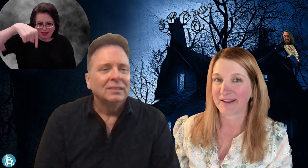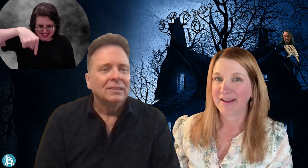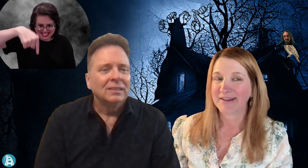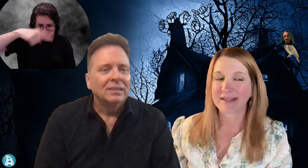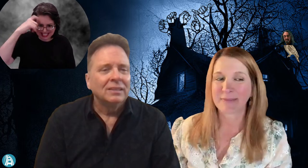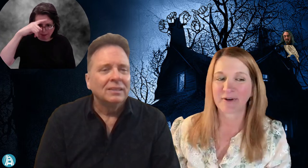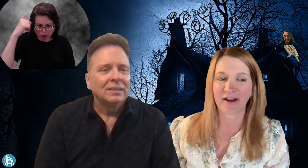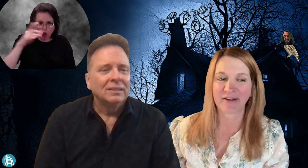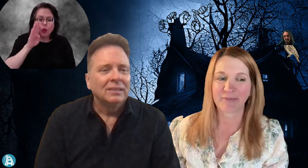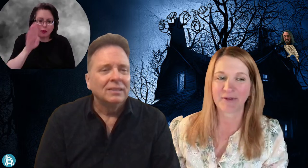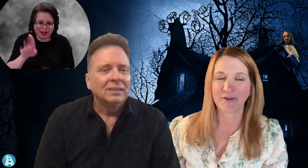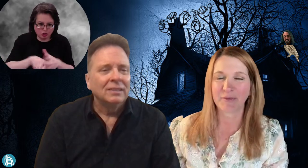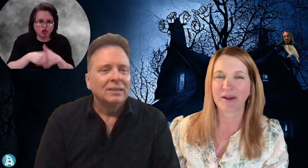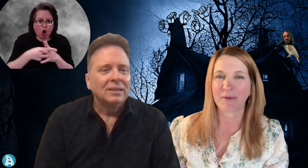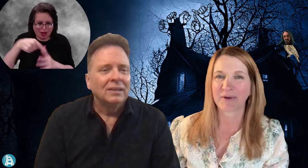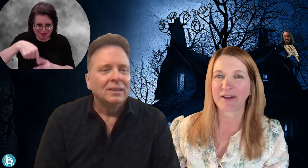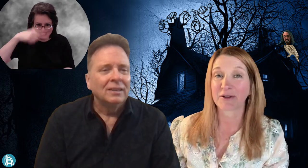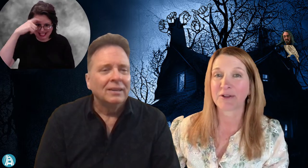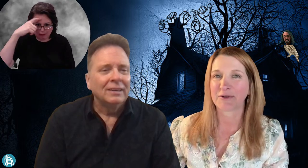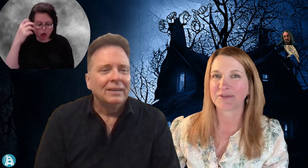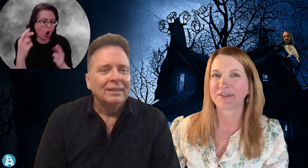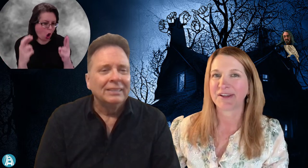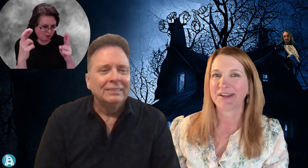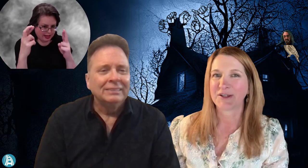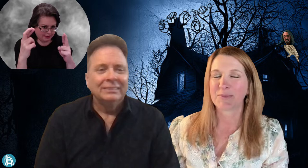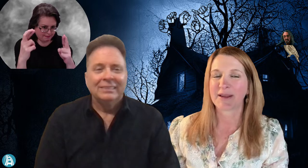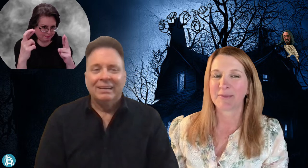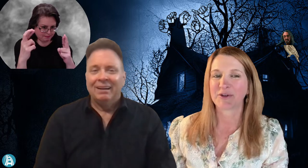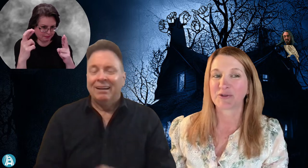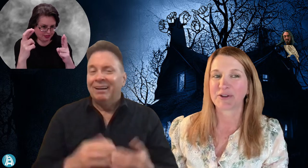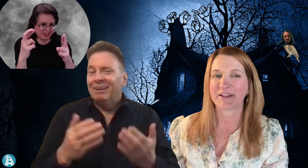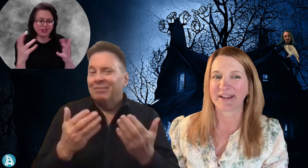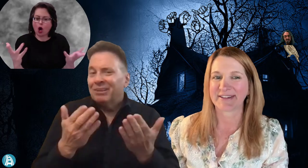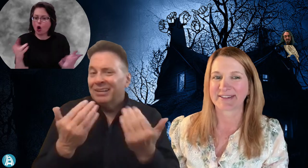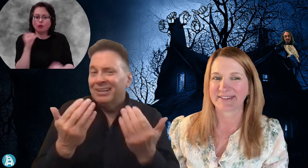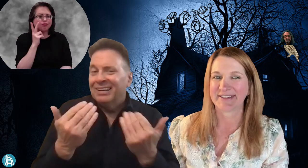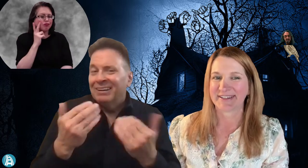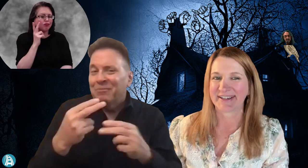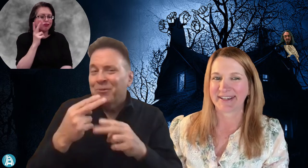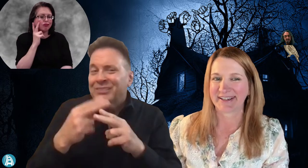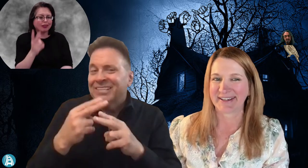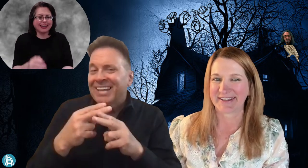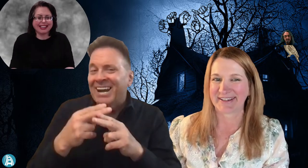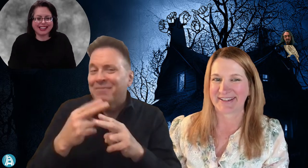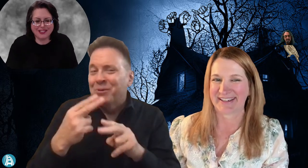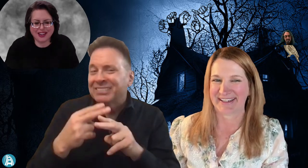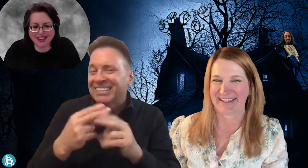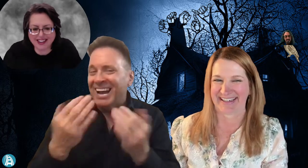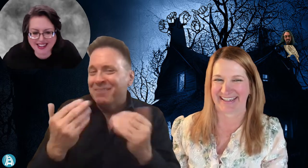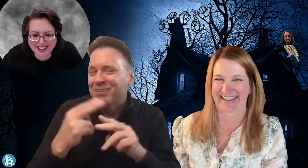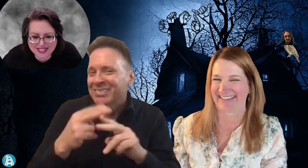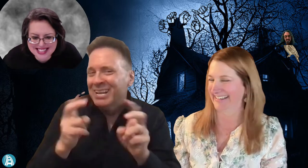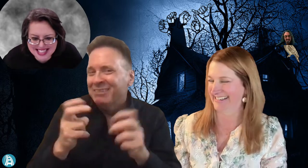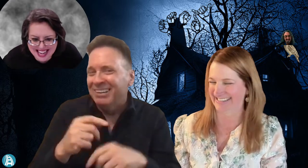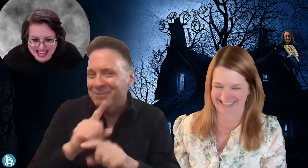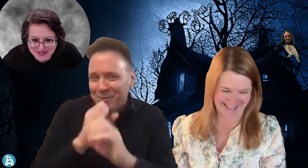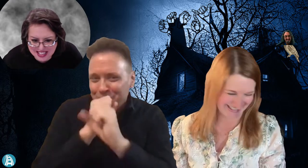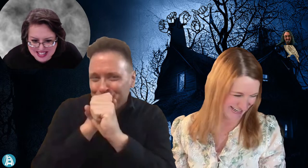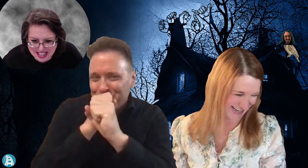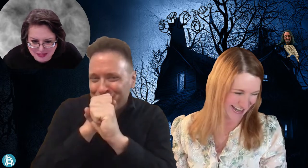to keep your eyes peeled about. We're getting close to being able to green light. Oh, what's the name? Can you tell